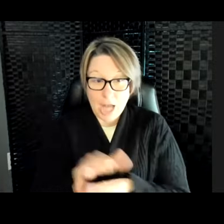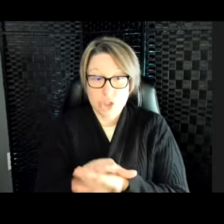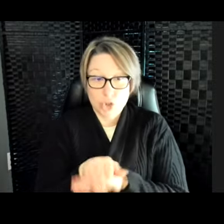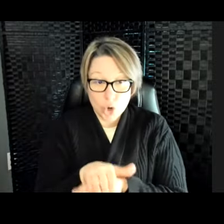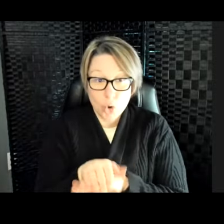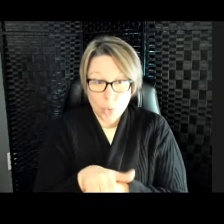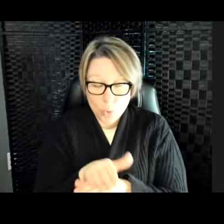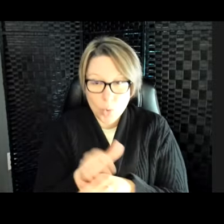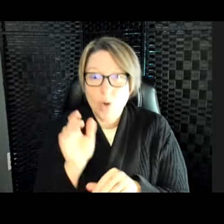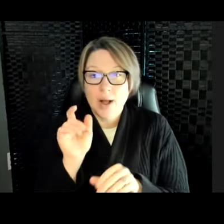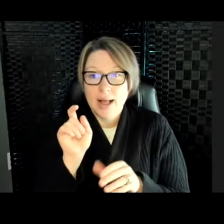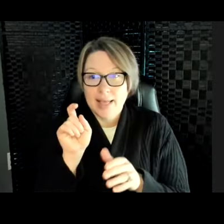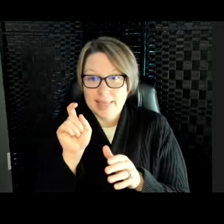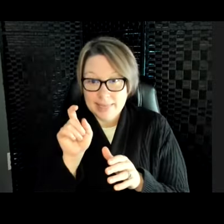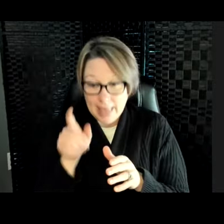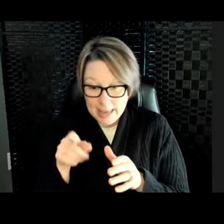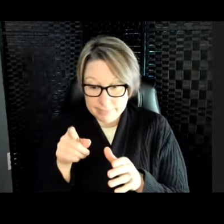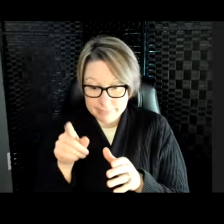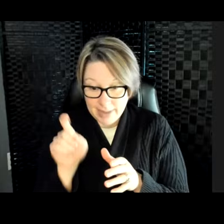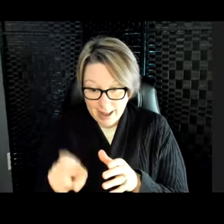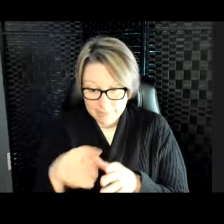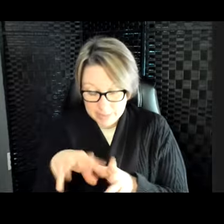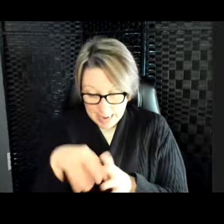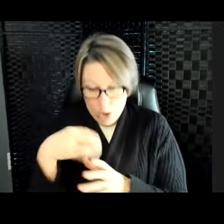to try to get to the ocean without getting eaten.